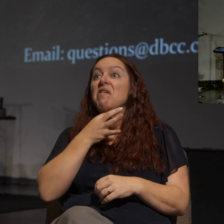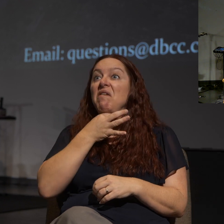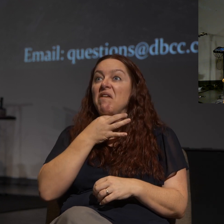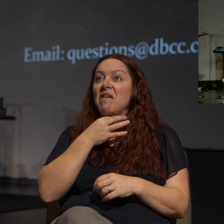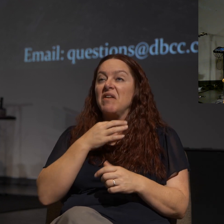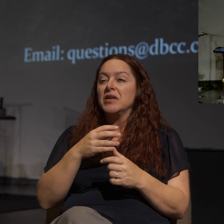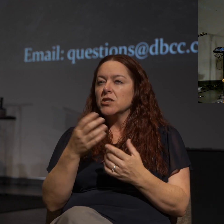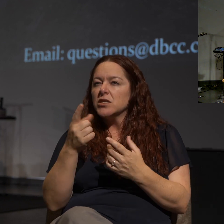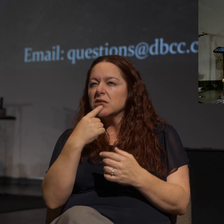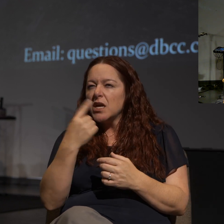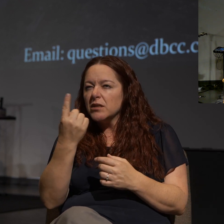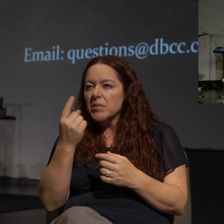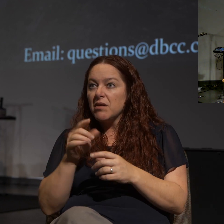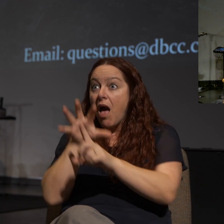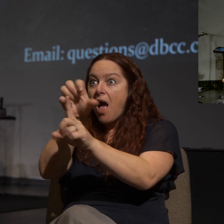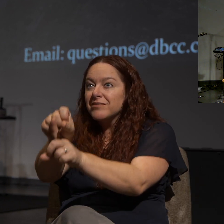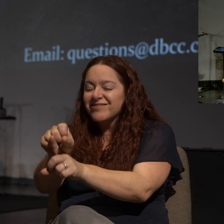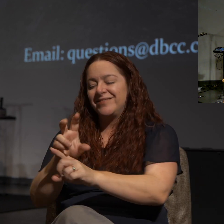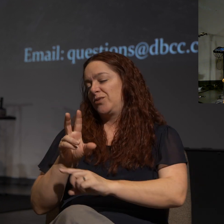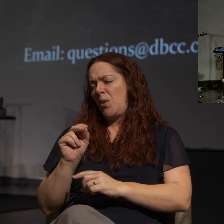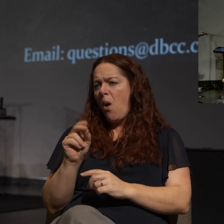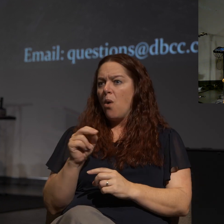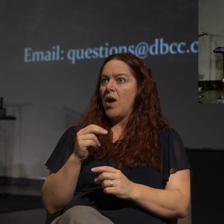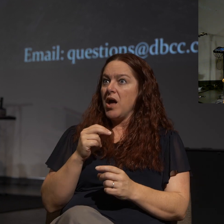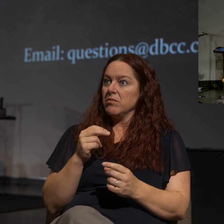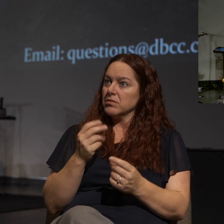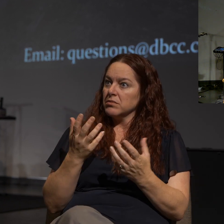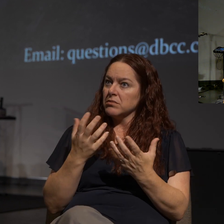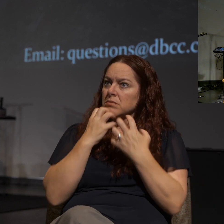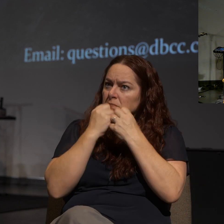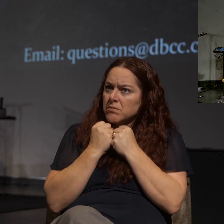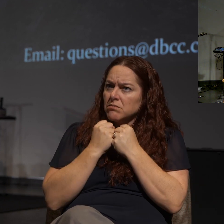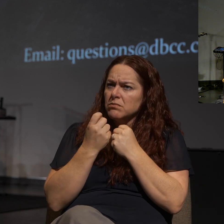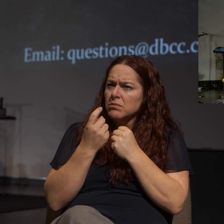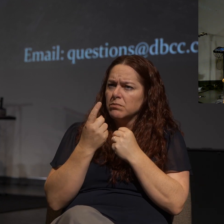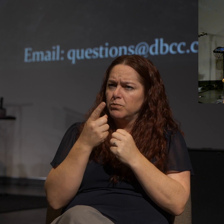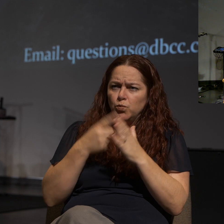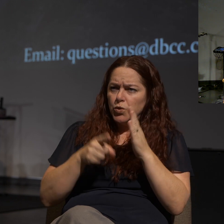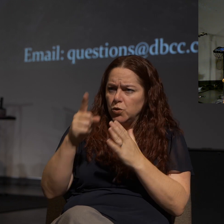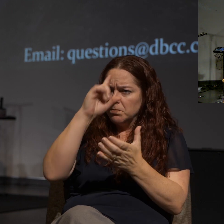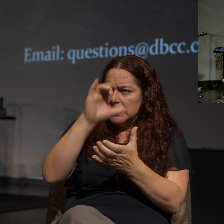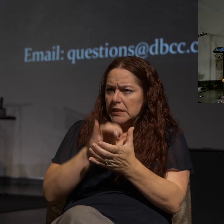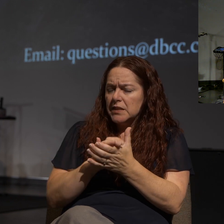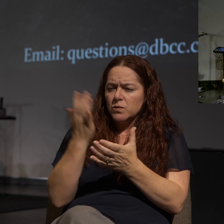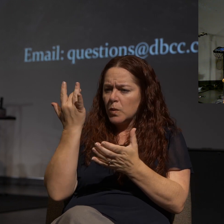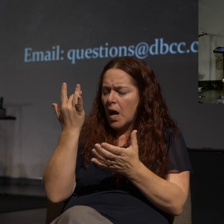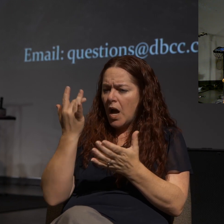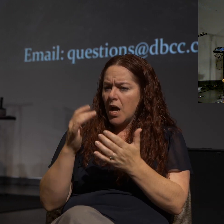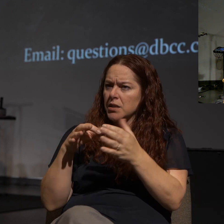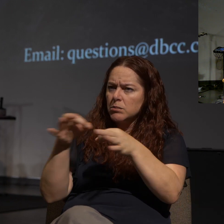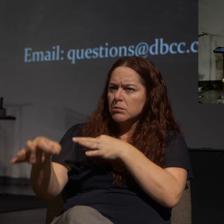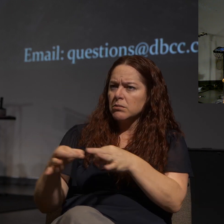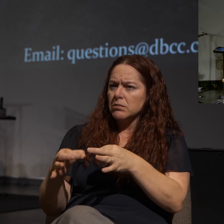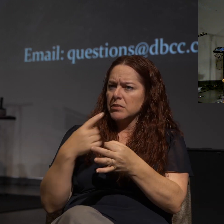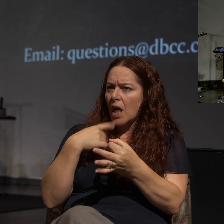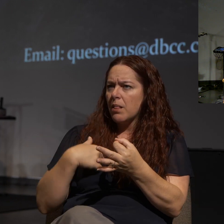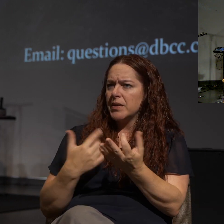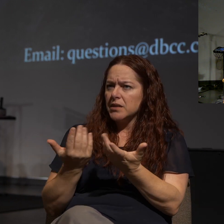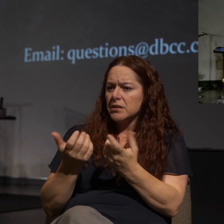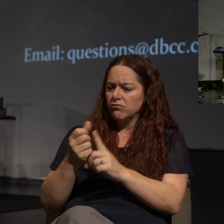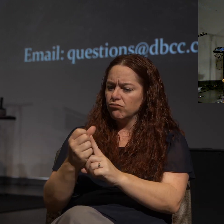say something I can pounce on. No, I really care about what they believe and why. It'll help me better understand how to engage them.